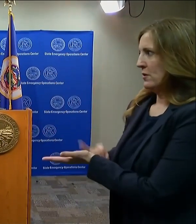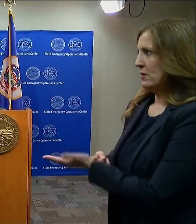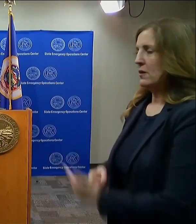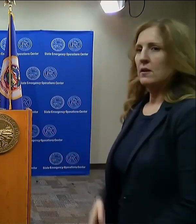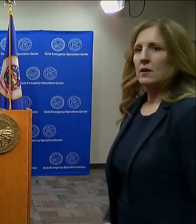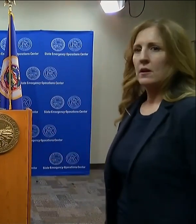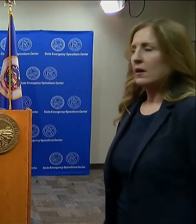First thing out, first thing out. is who have